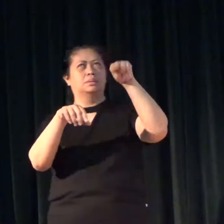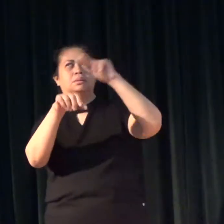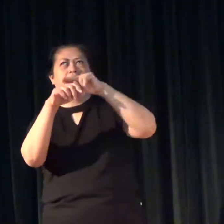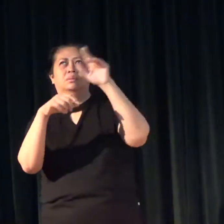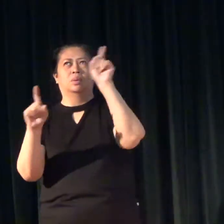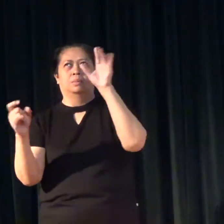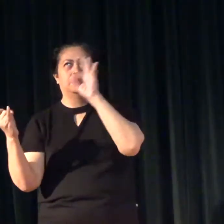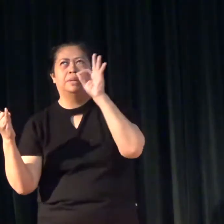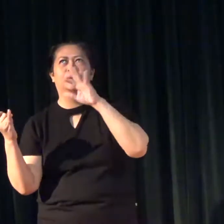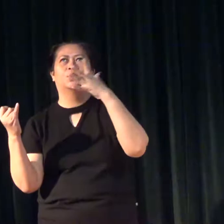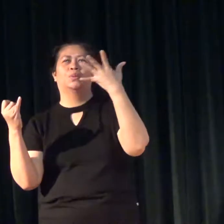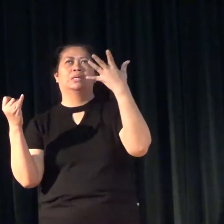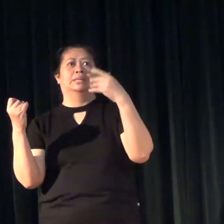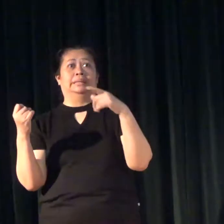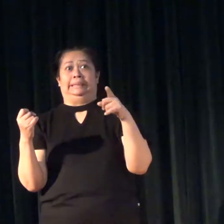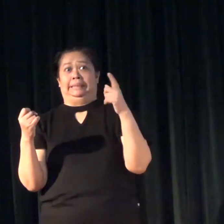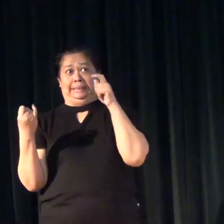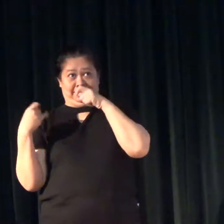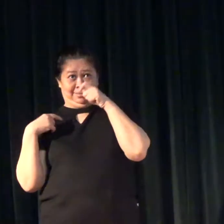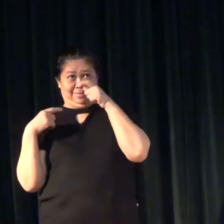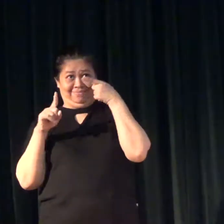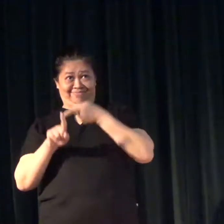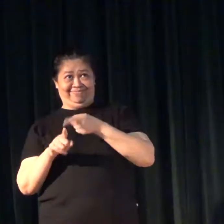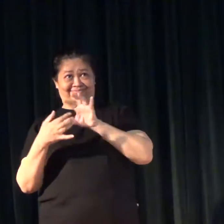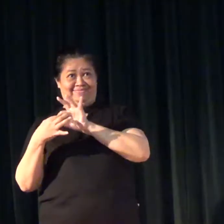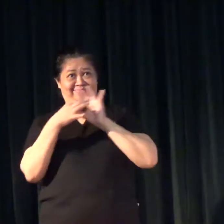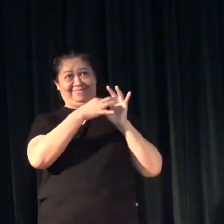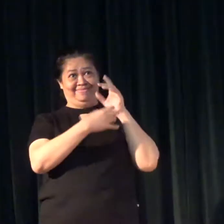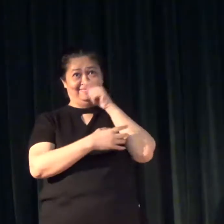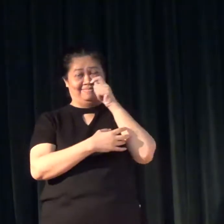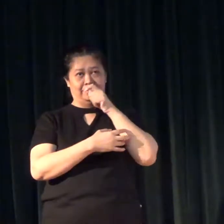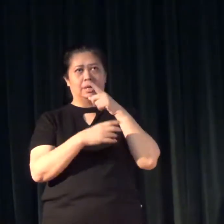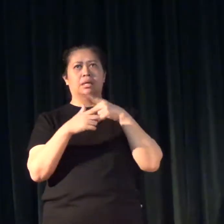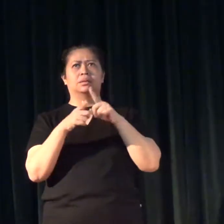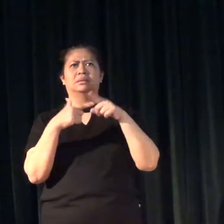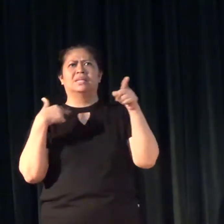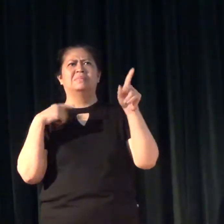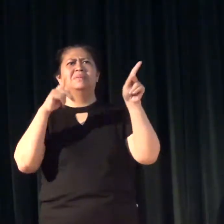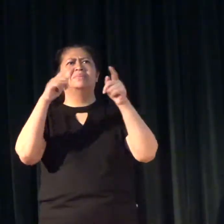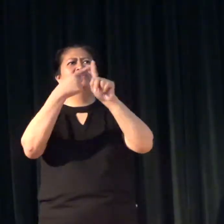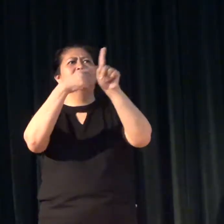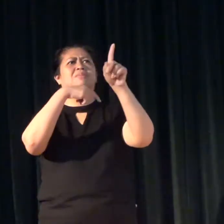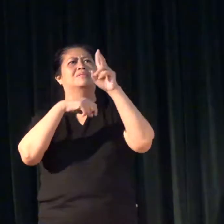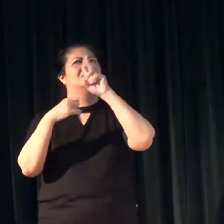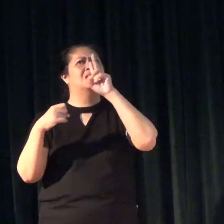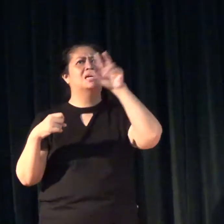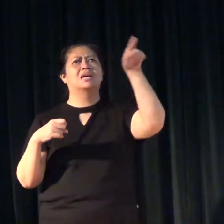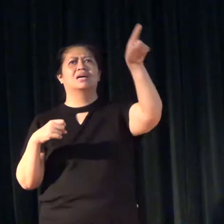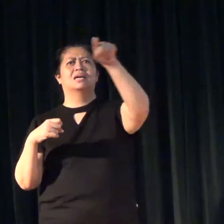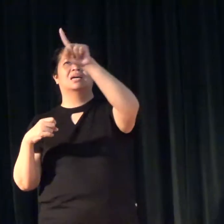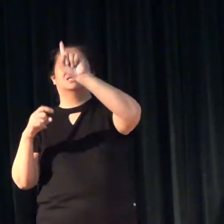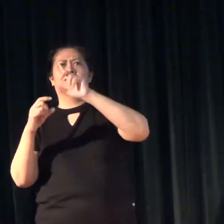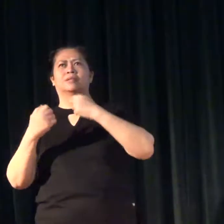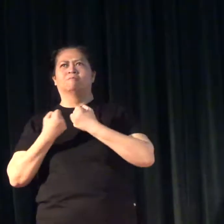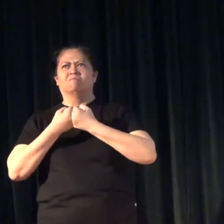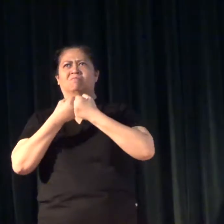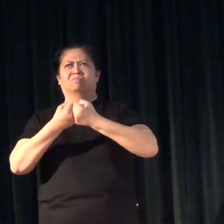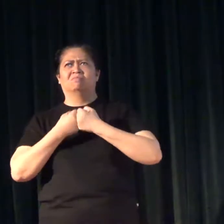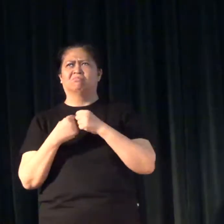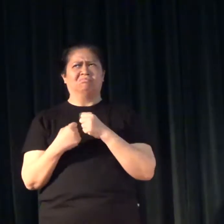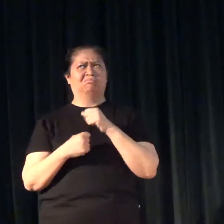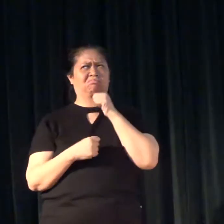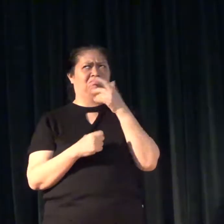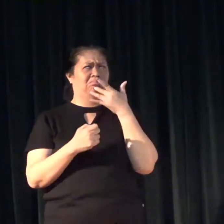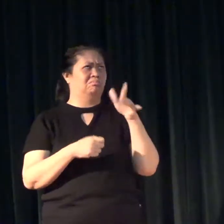be Filipino, which is so Tagalog-based. And then you have people from Visayas up in arms, not